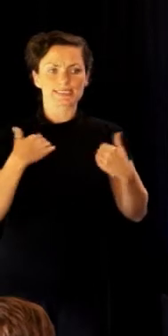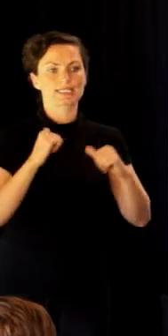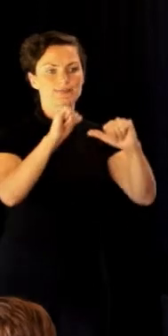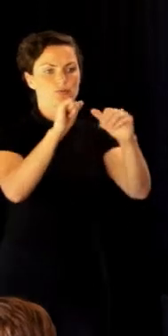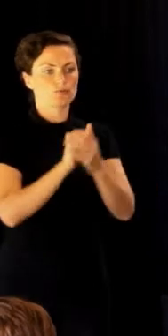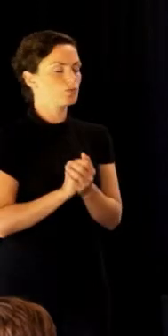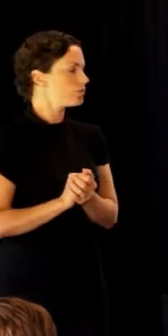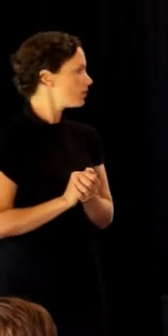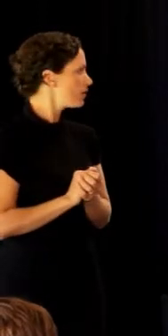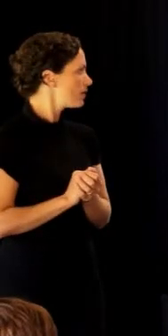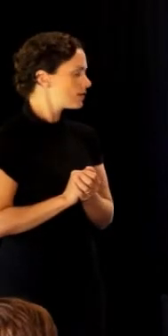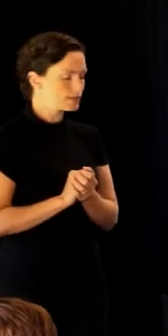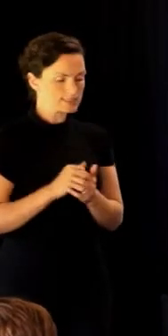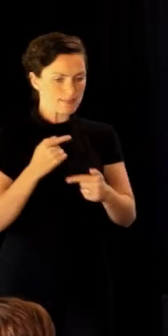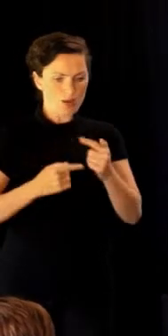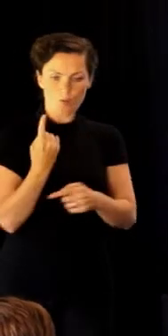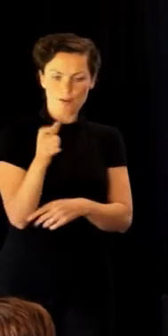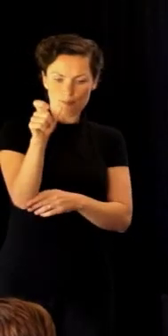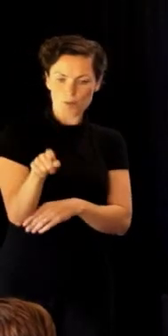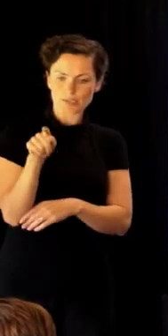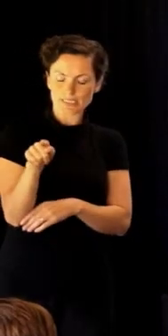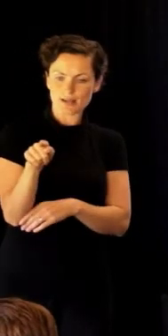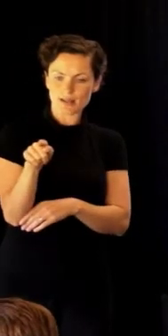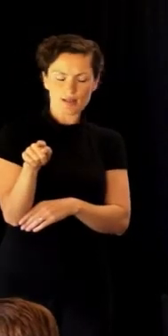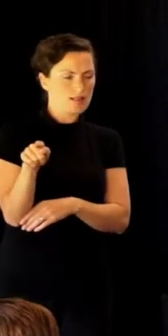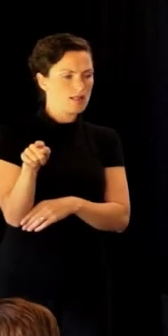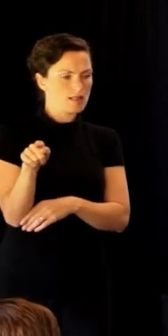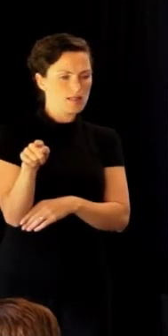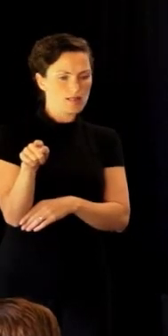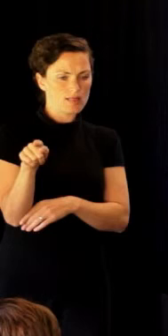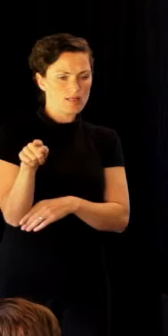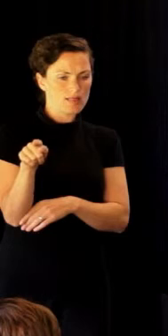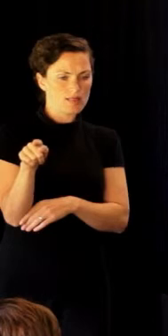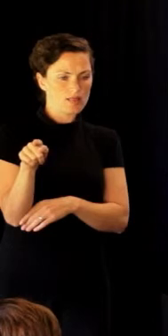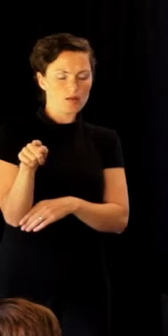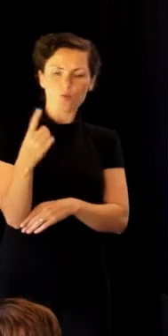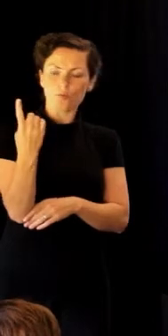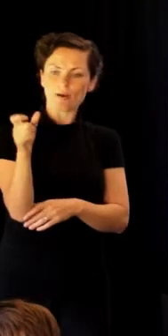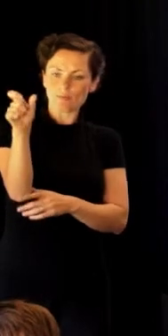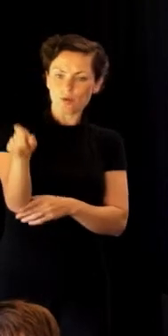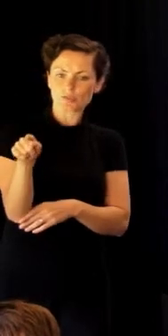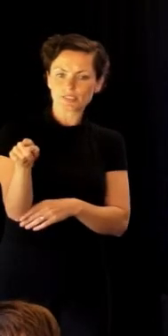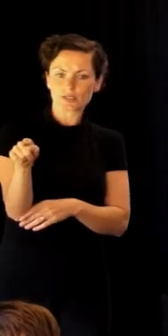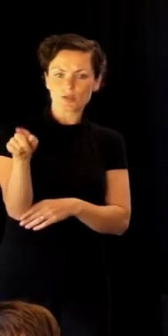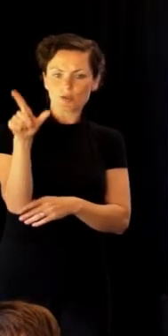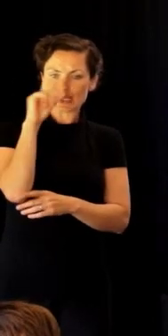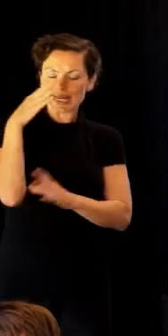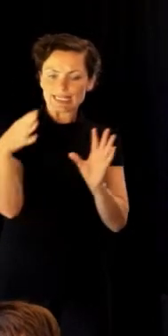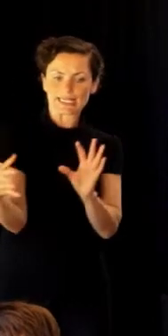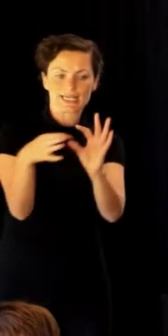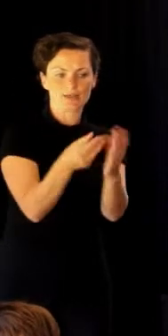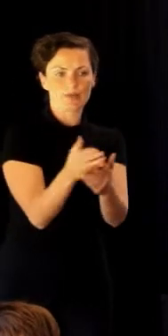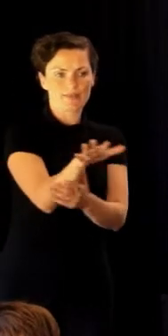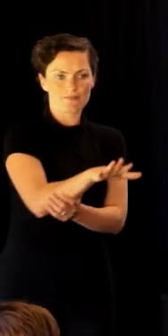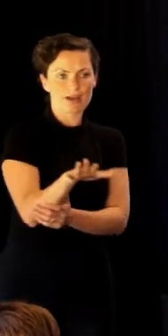It's about the one person, the kōau. The au is that one person who connects to the whānau.